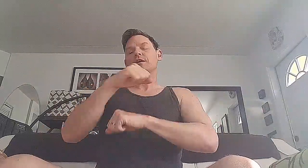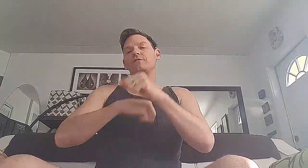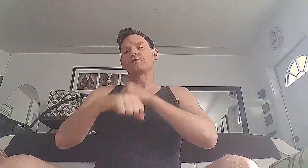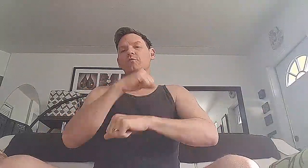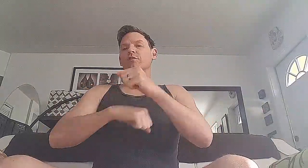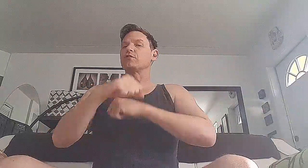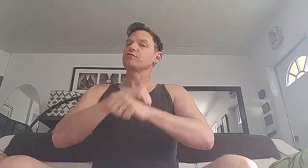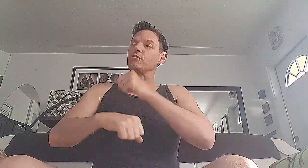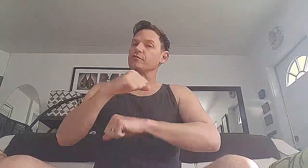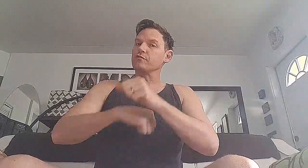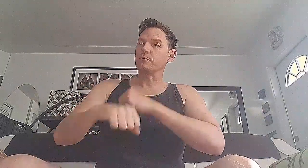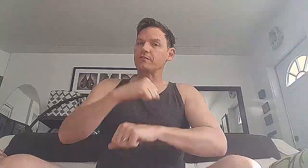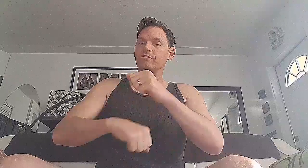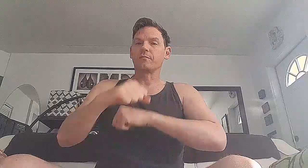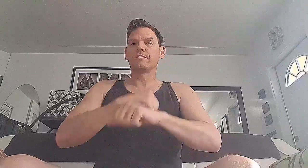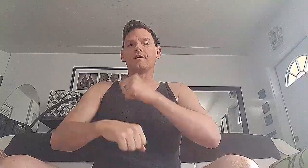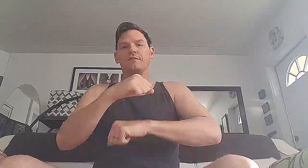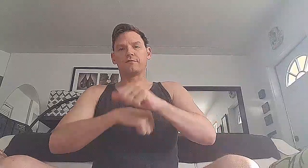it doesn't work your shoulders as much as some of the others.